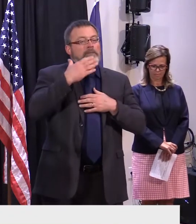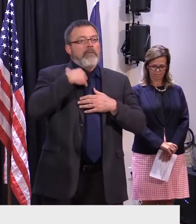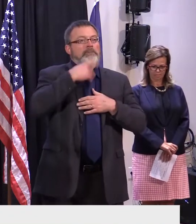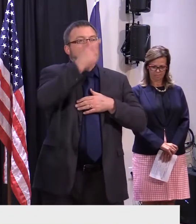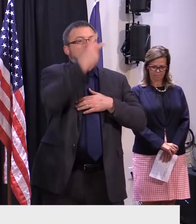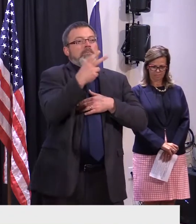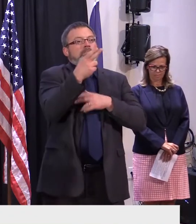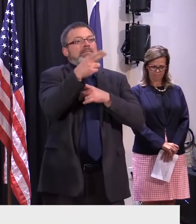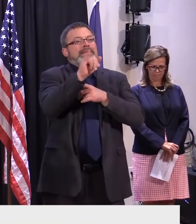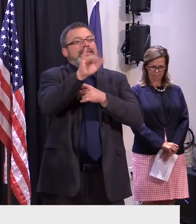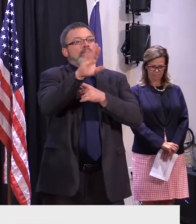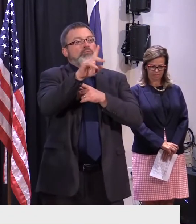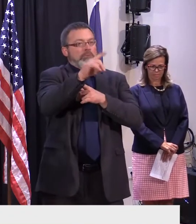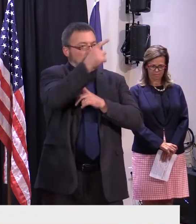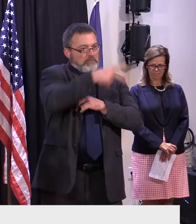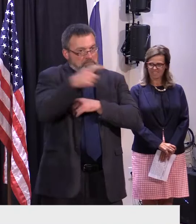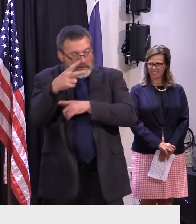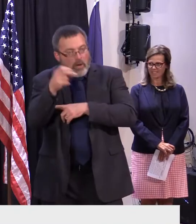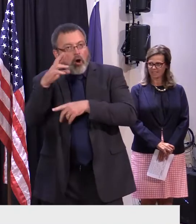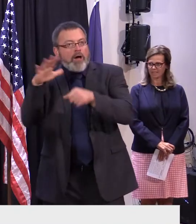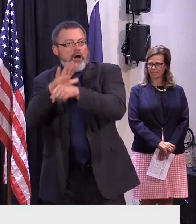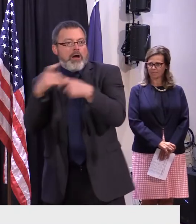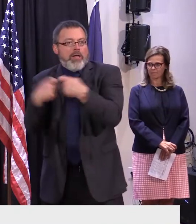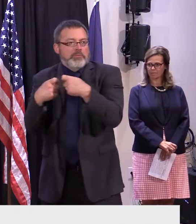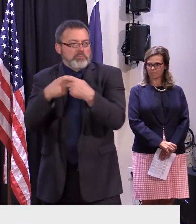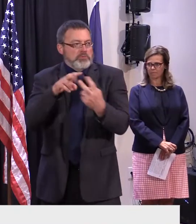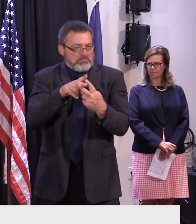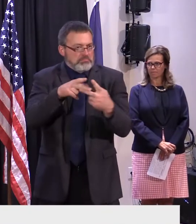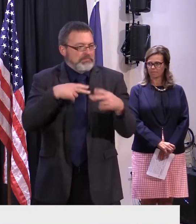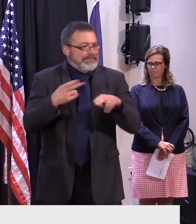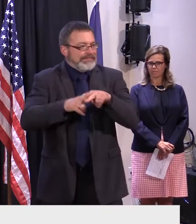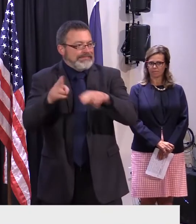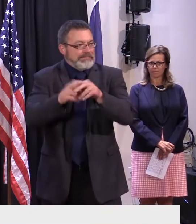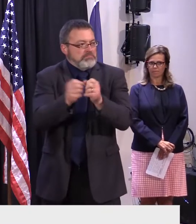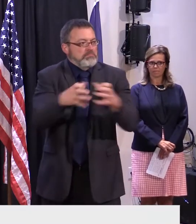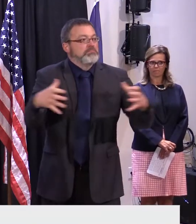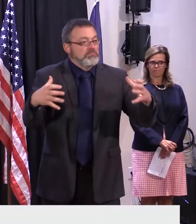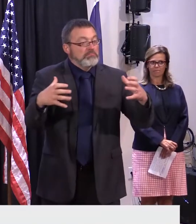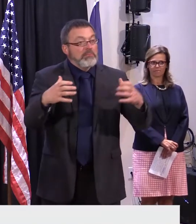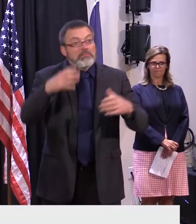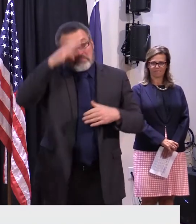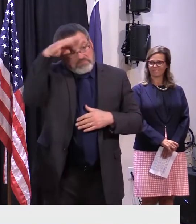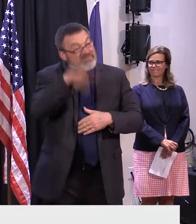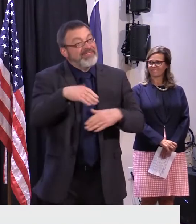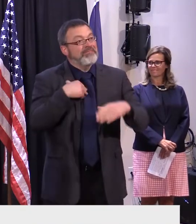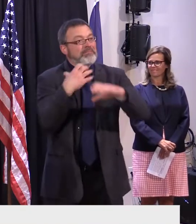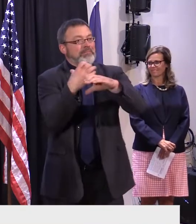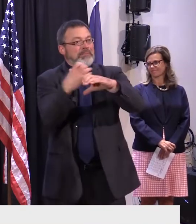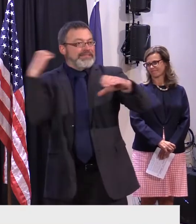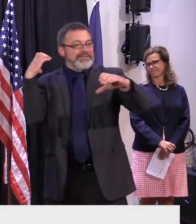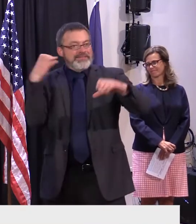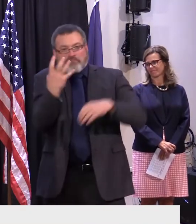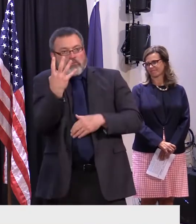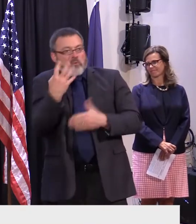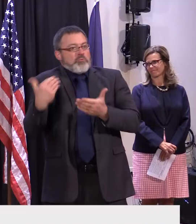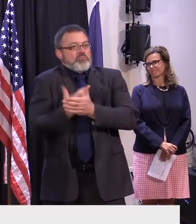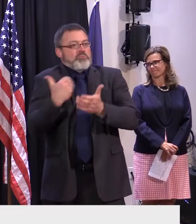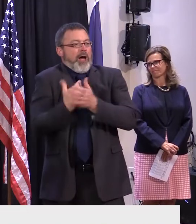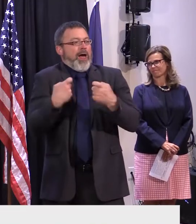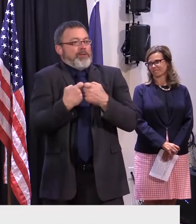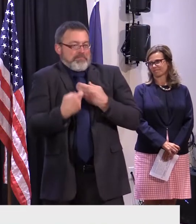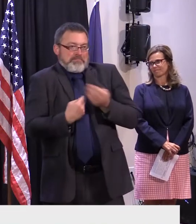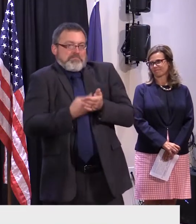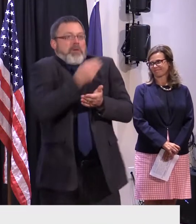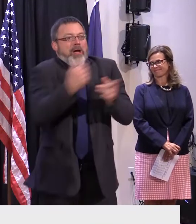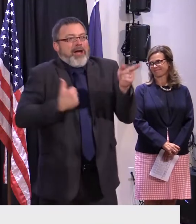week, we announced up there, as a matter of fact, we purchased four new electric buses from a Quebec company. The first they'd